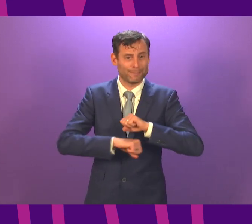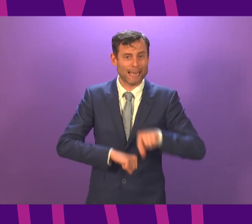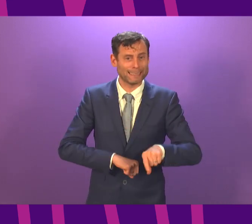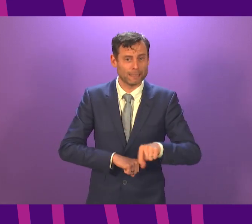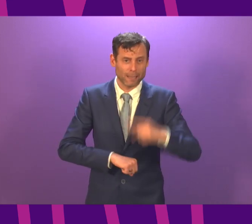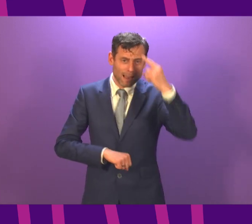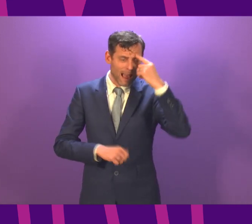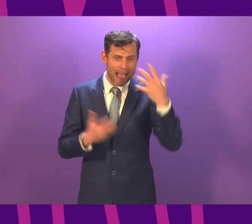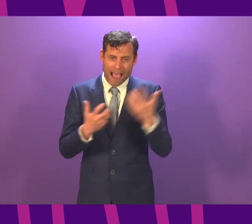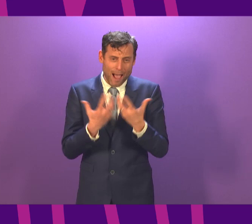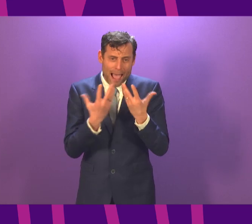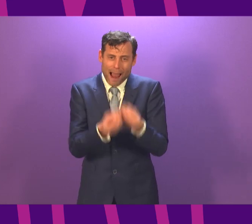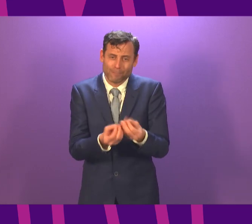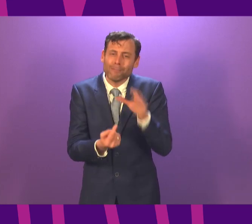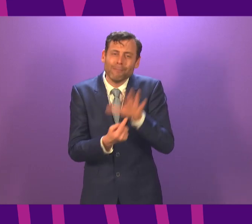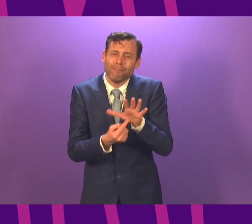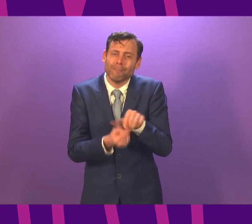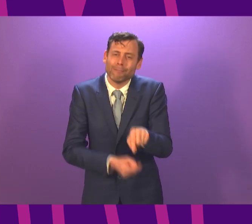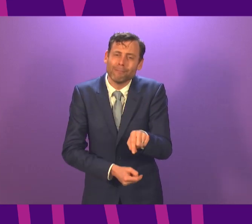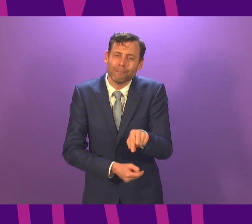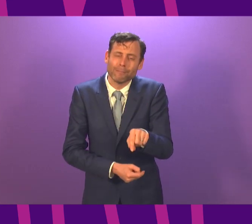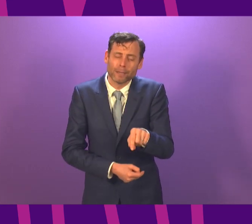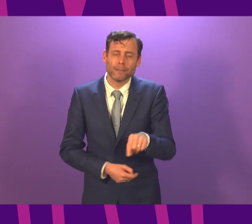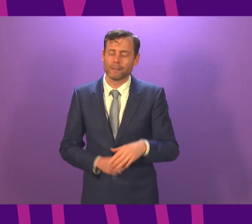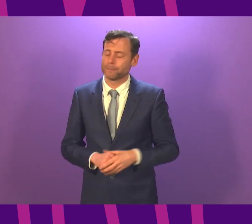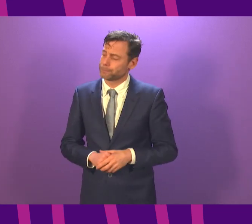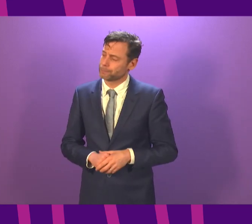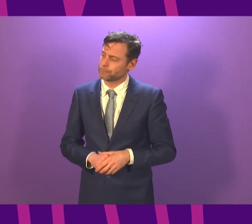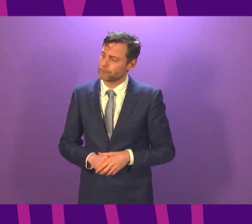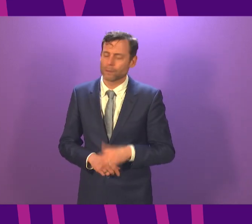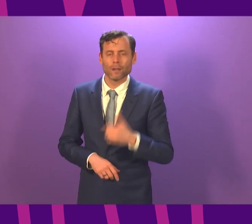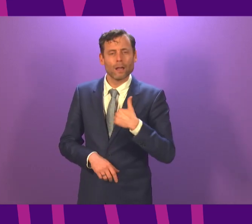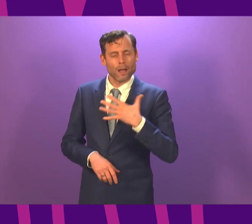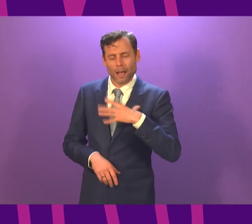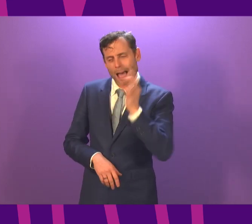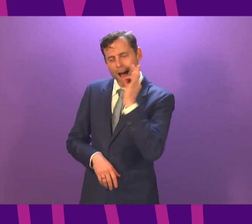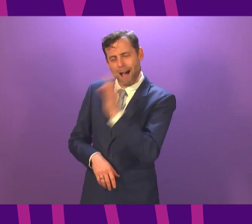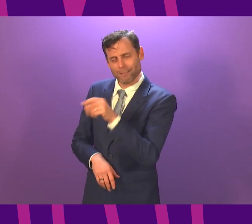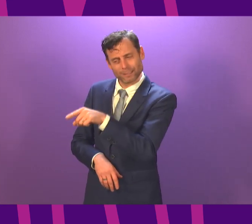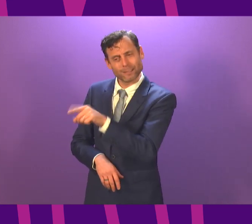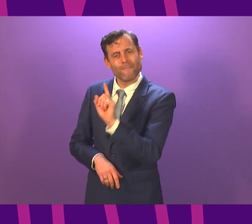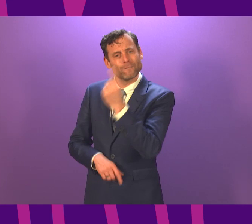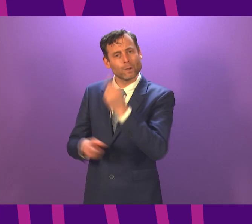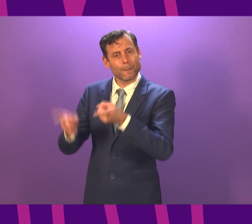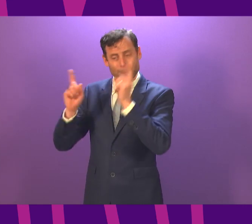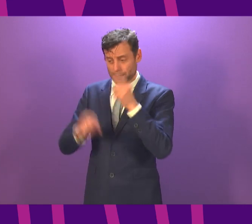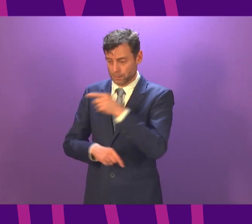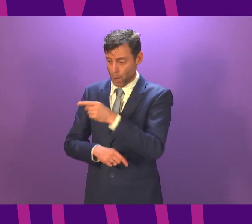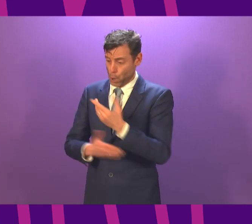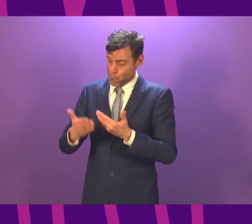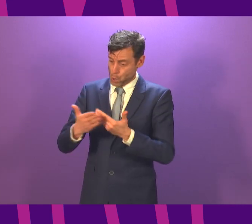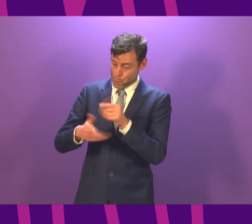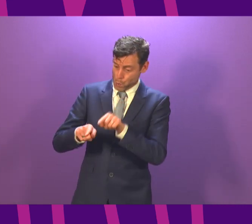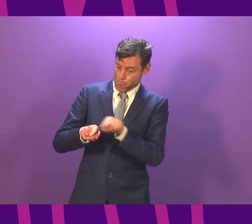help if they have to do it again. I want to ask the First Minister, though, about the uncertainty about the impact of the new variant